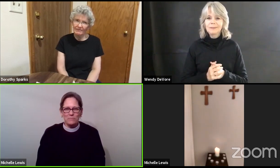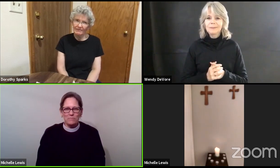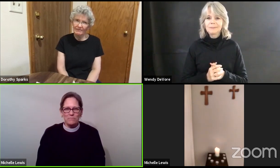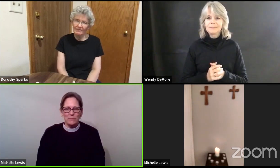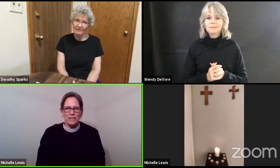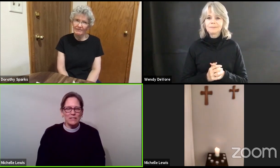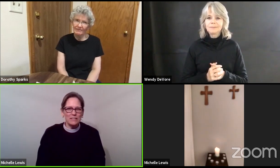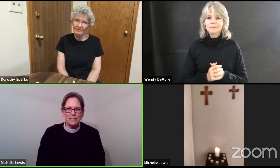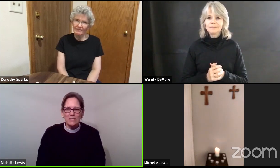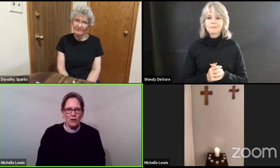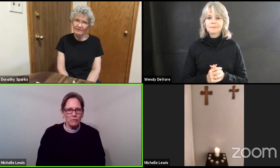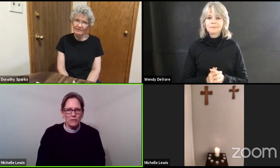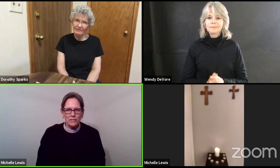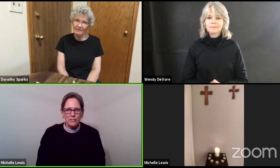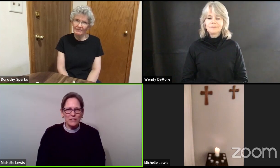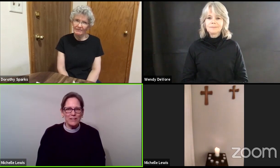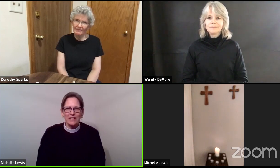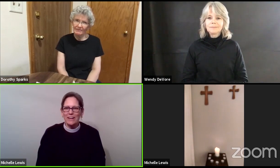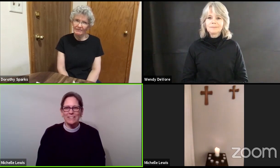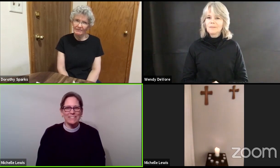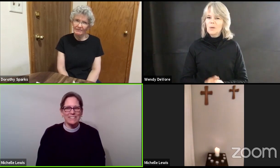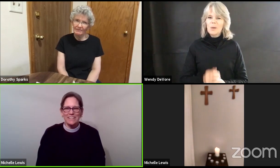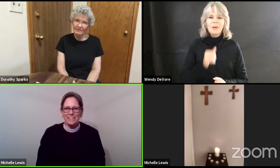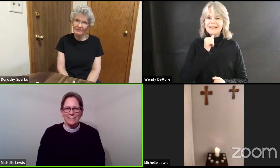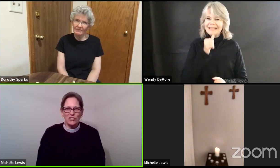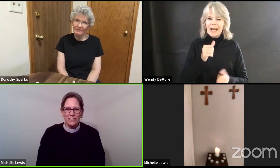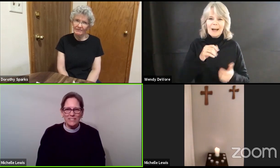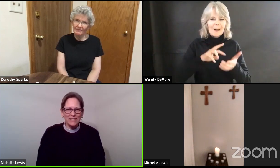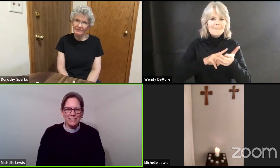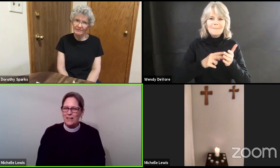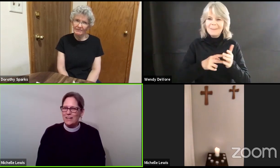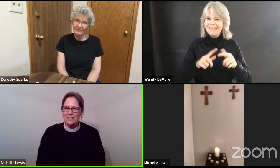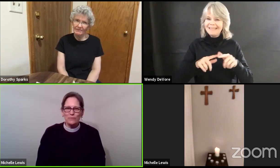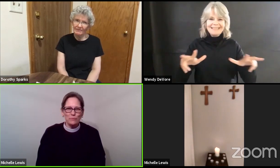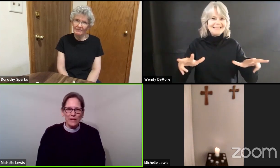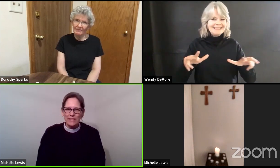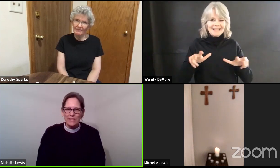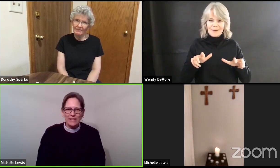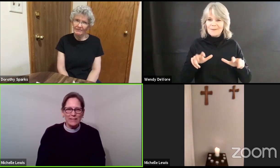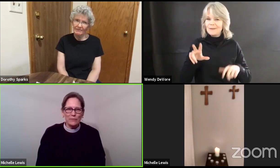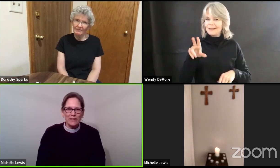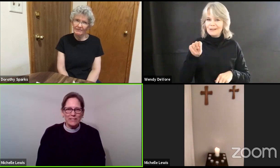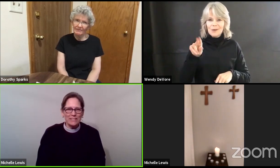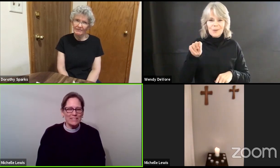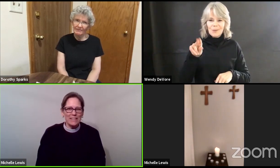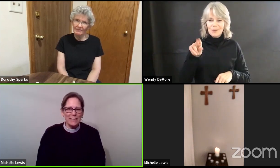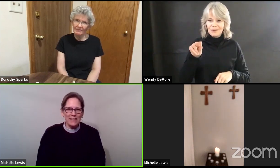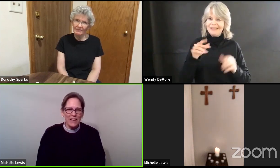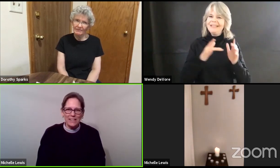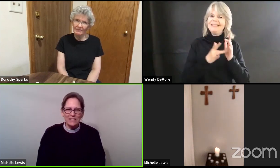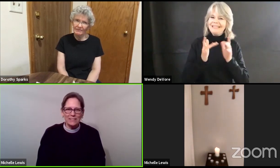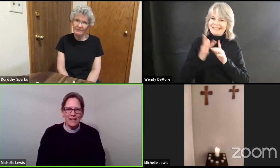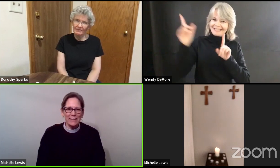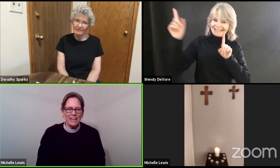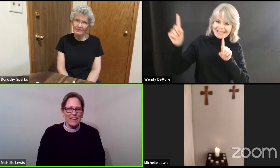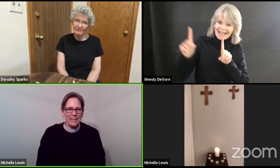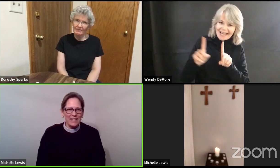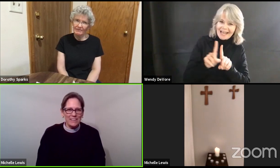isn't selfish and instead Jesus is right there with us in that delight in